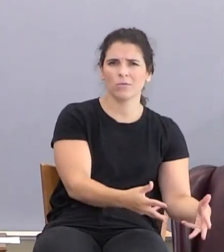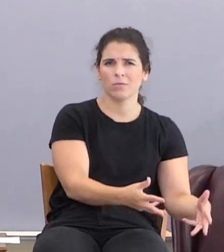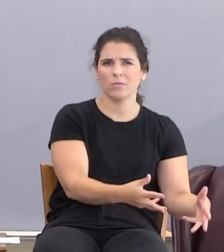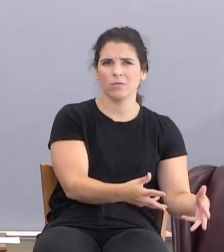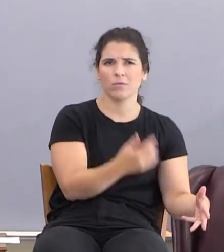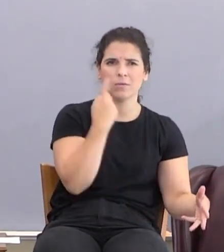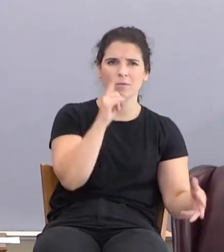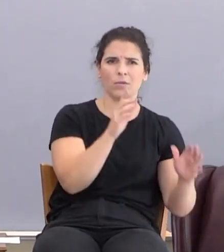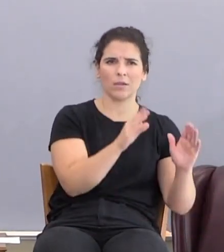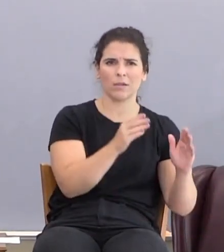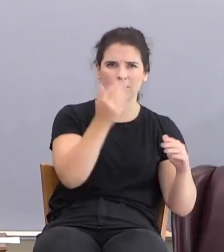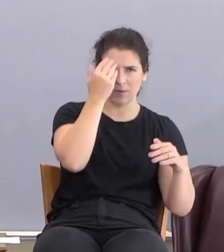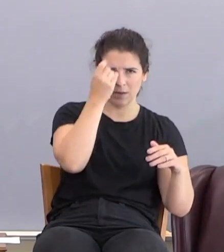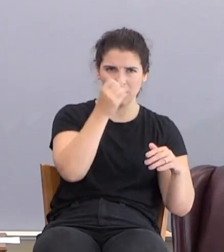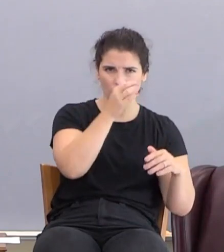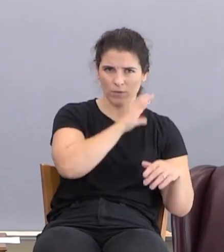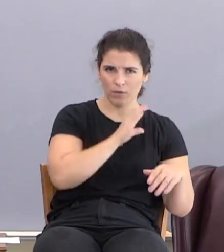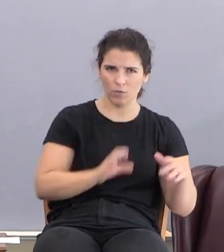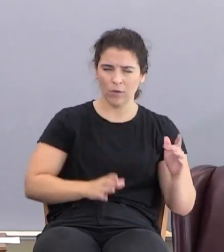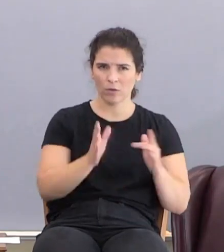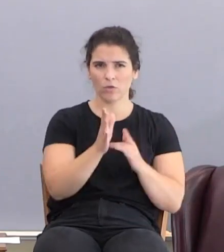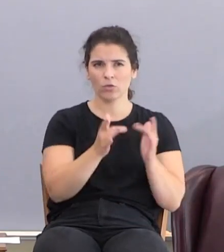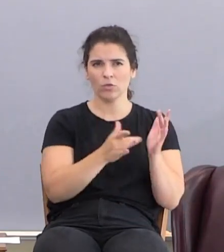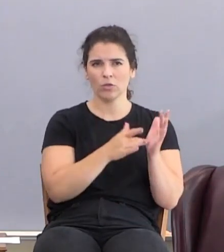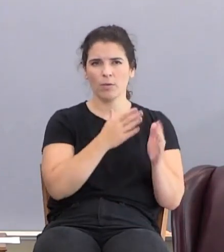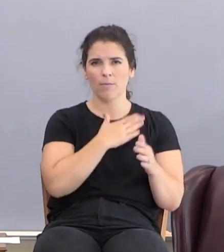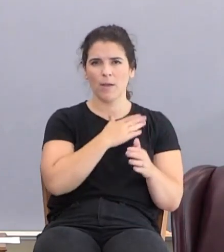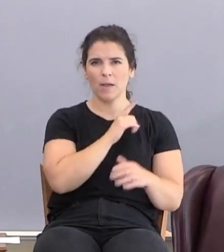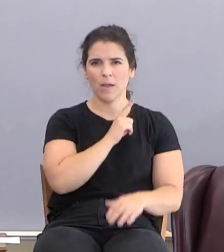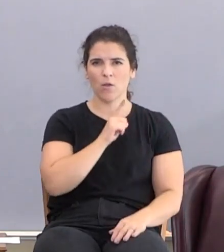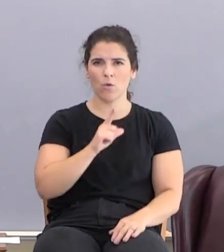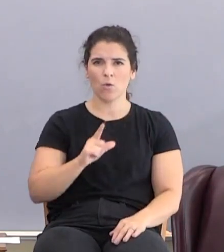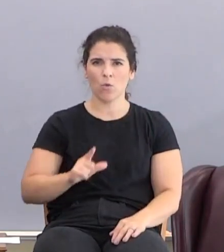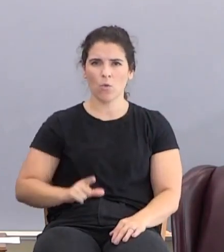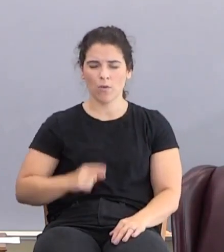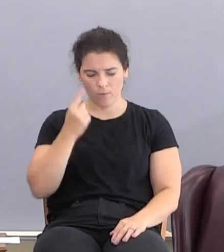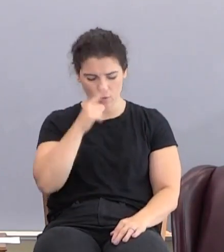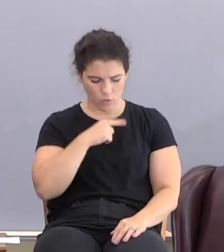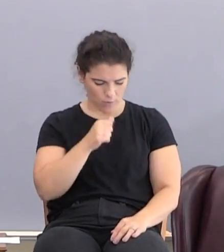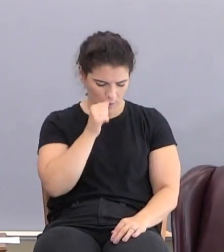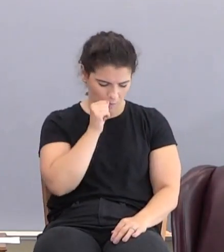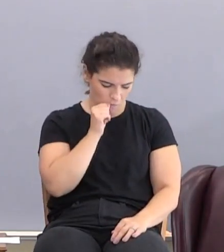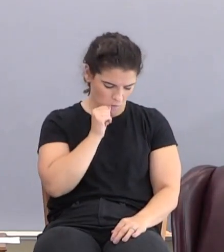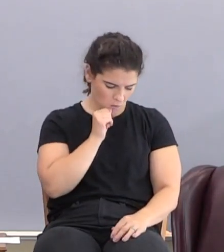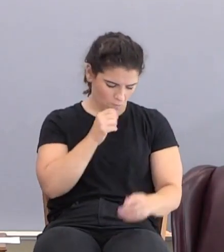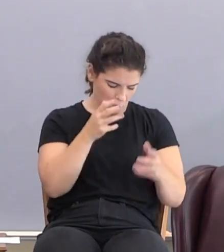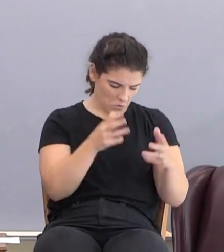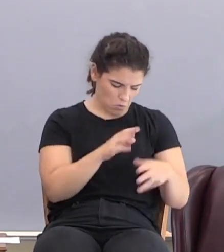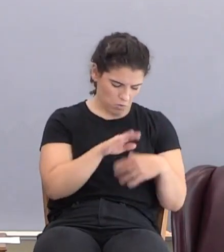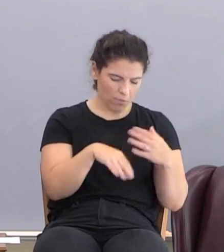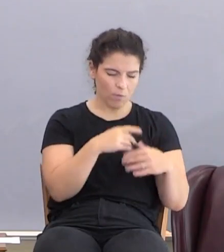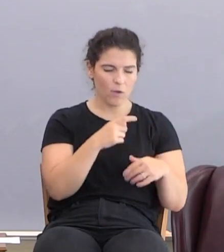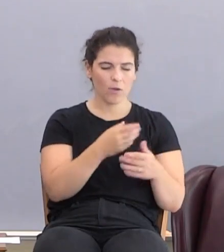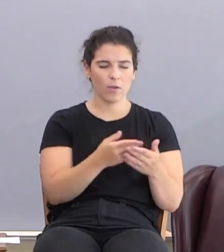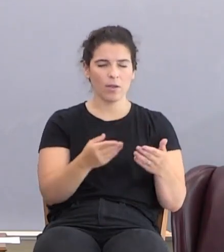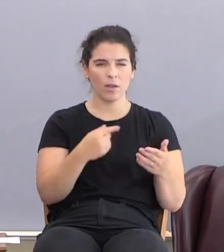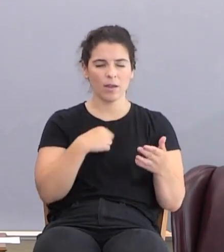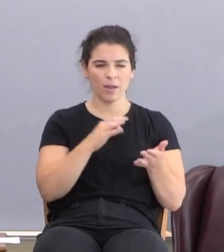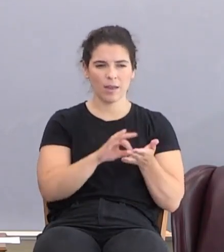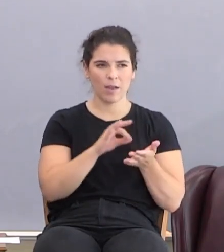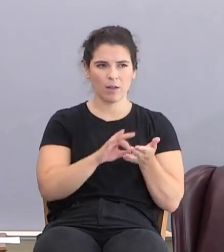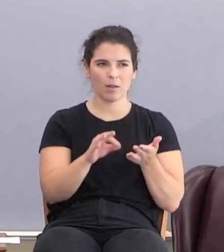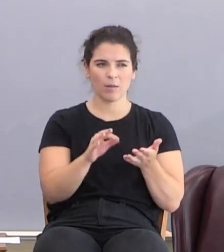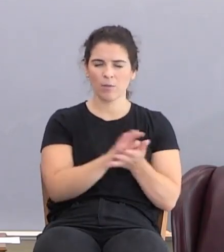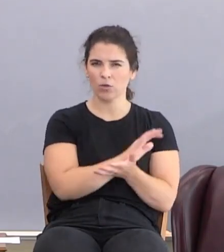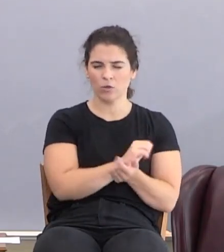For the excellence of the knowledge of Christ Jesus my Lord. For whom I've suffered the loss of all things, and I count them but dung. You know